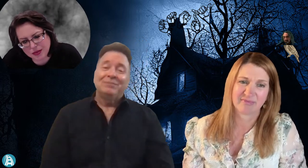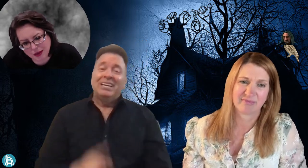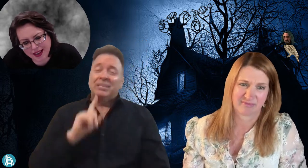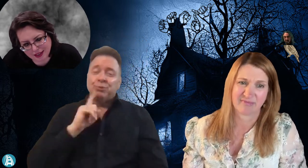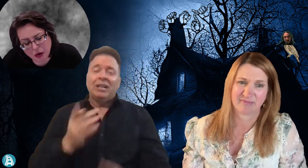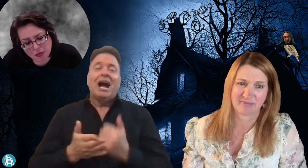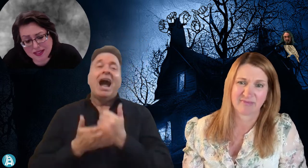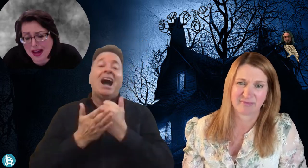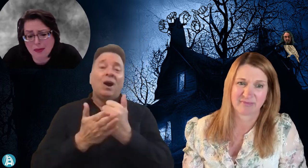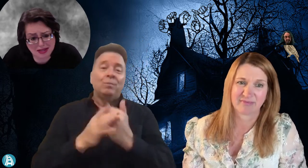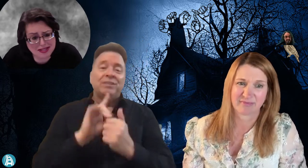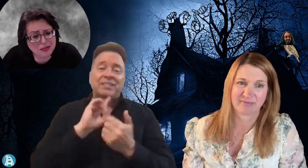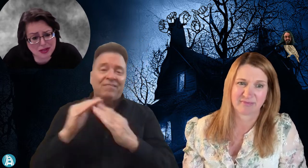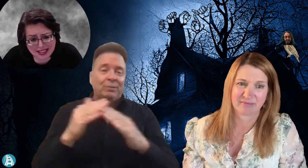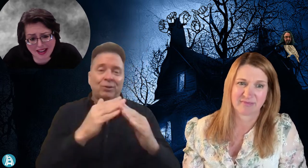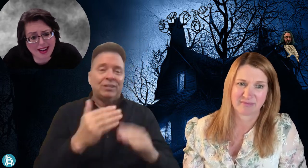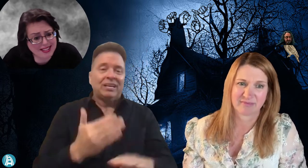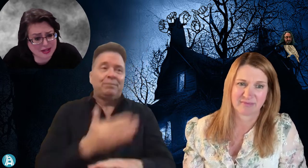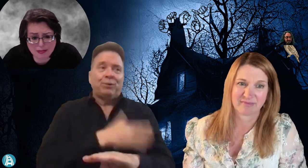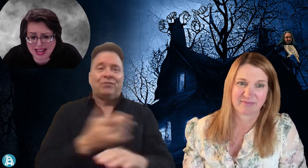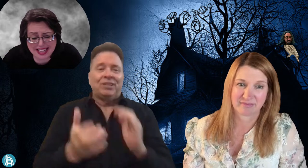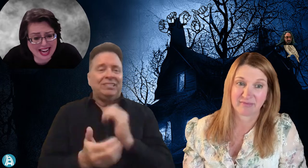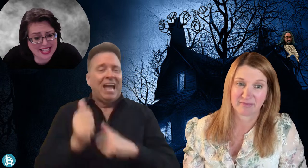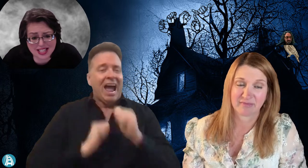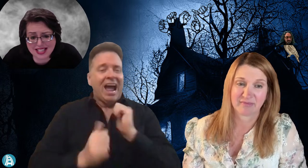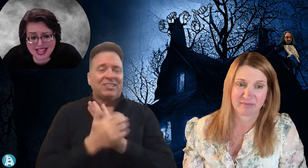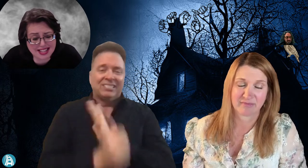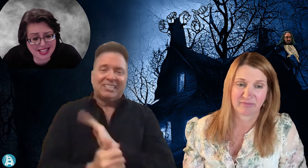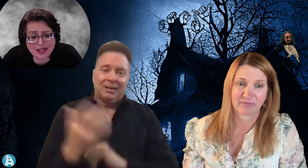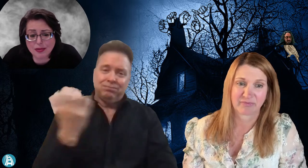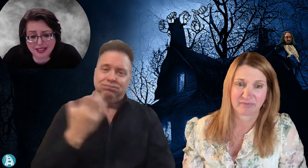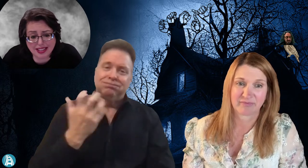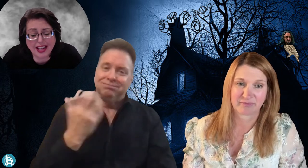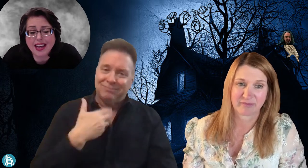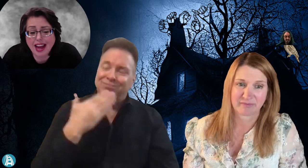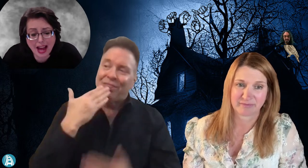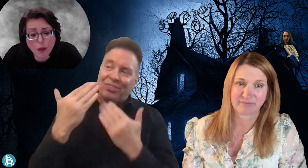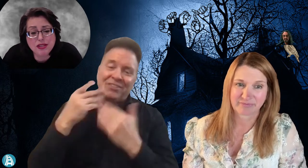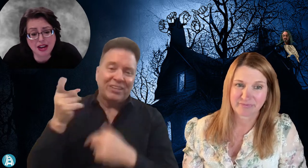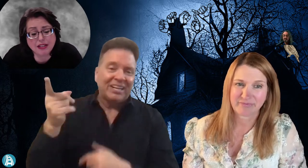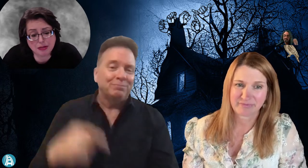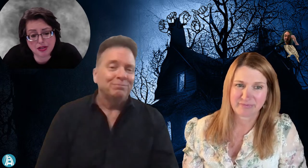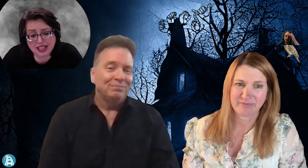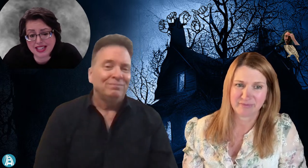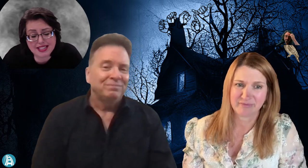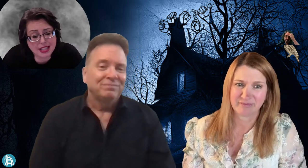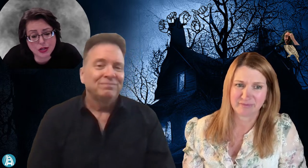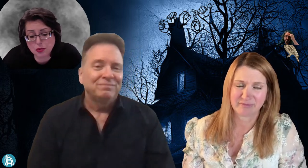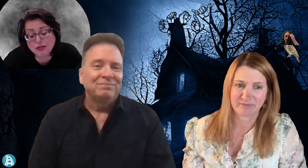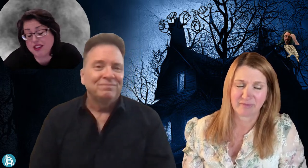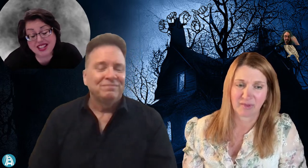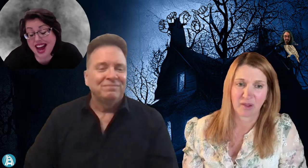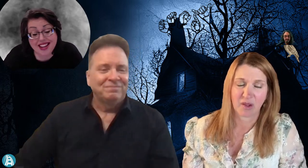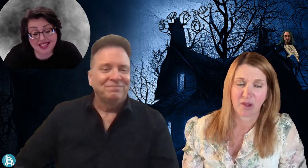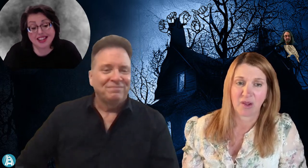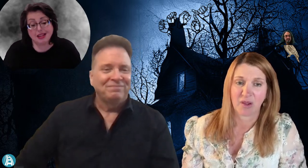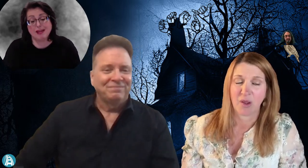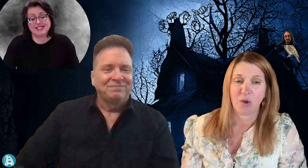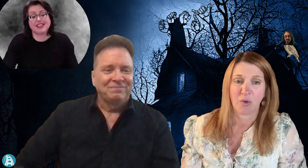a while ago. But that was really awesome. And I just think that he really helped the deaf community. His skills were fantastic and amazing.